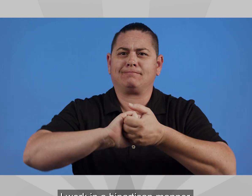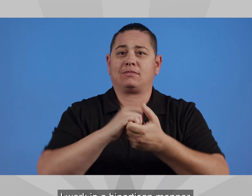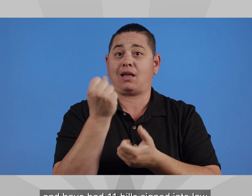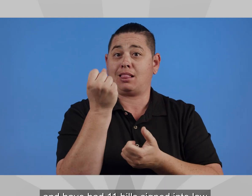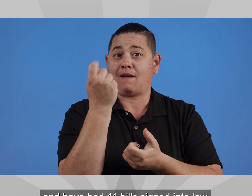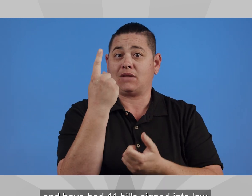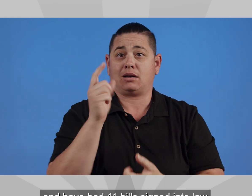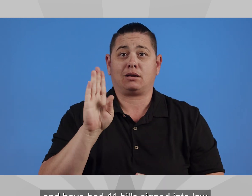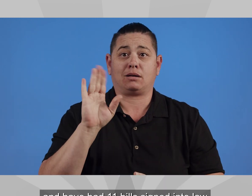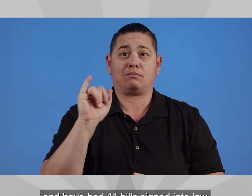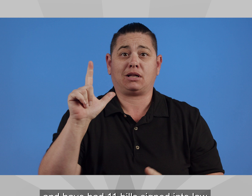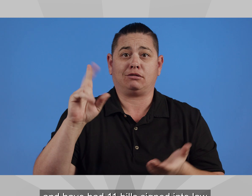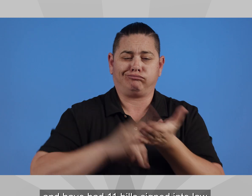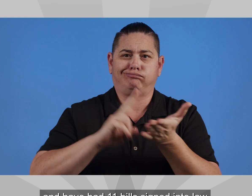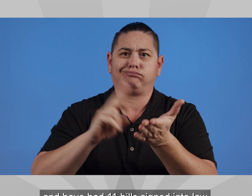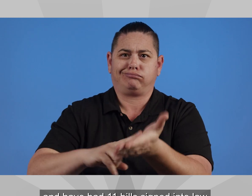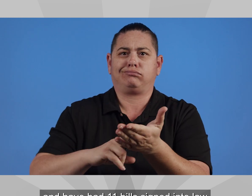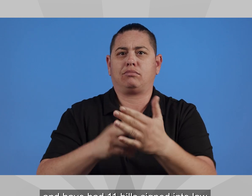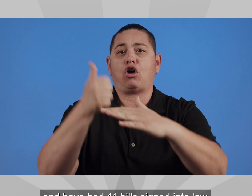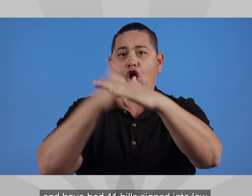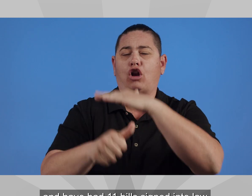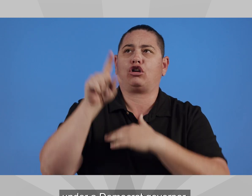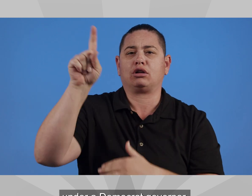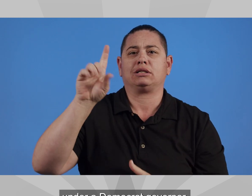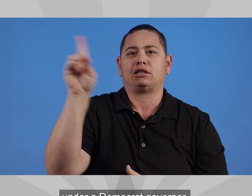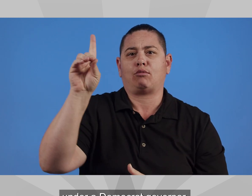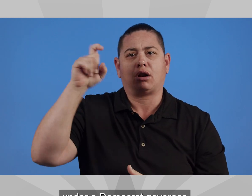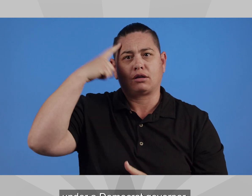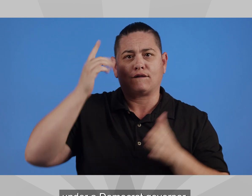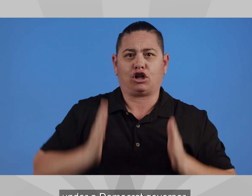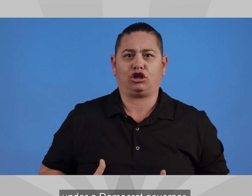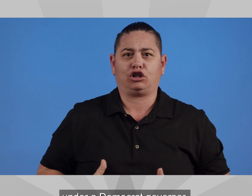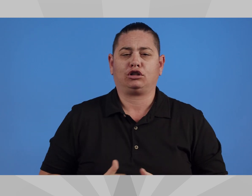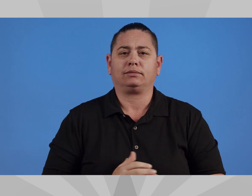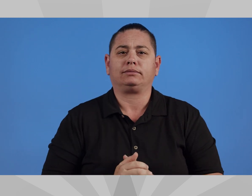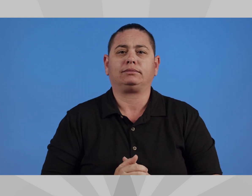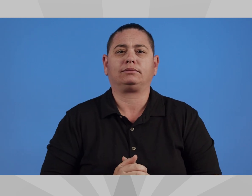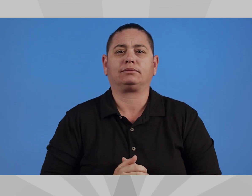manner and have had 11 bills signed into law under a Democrat governor.